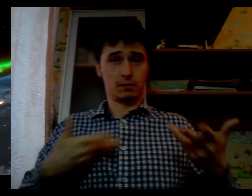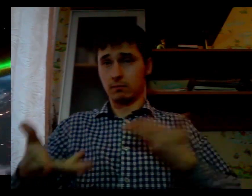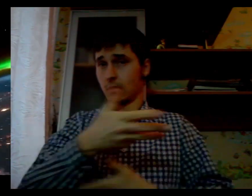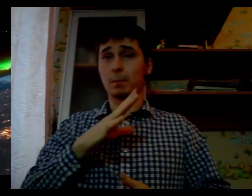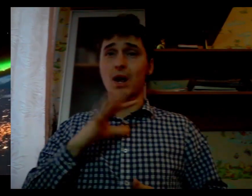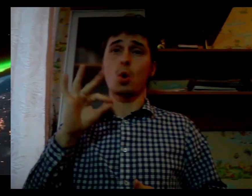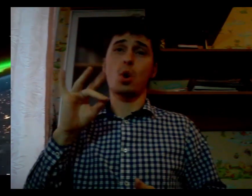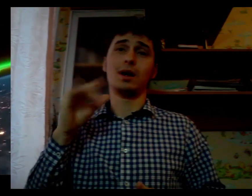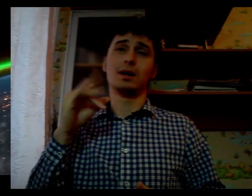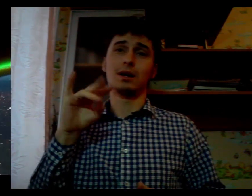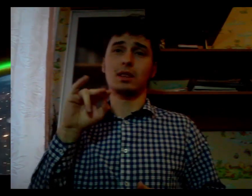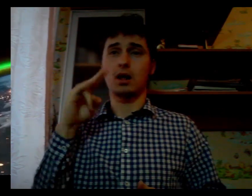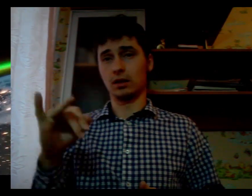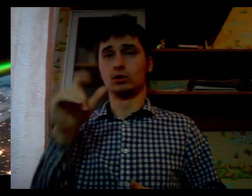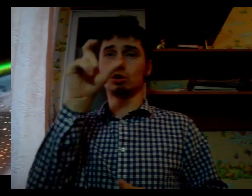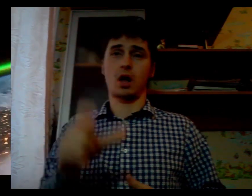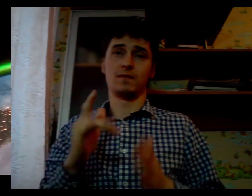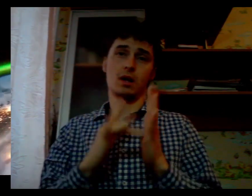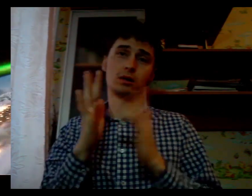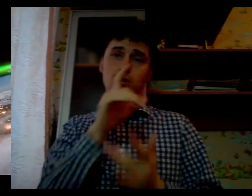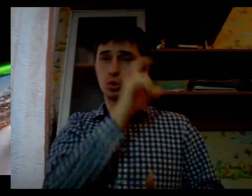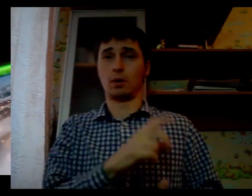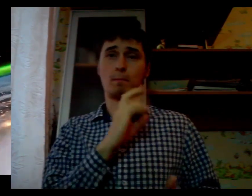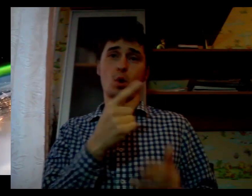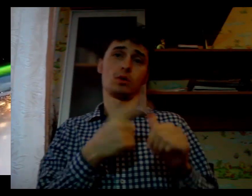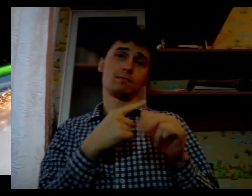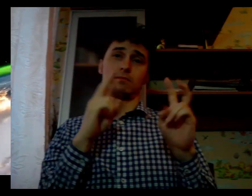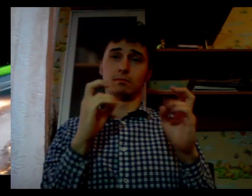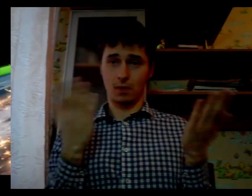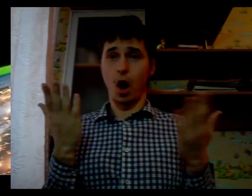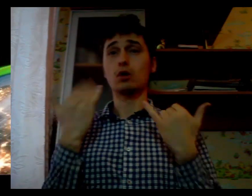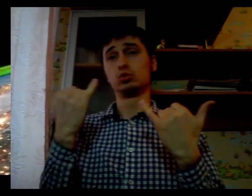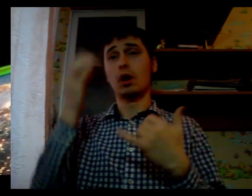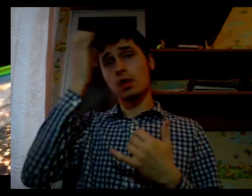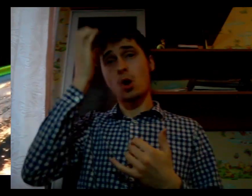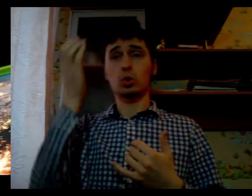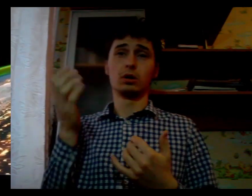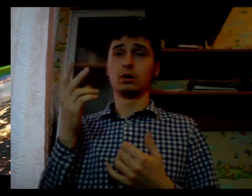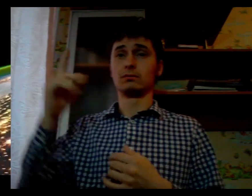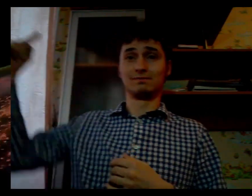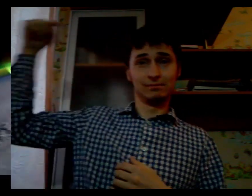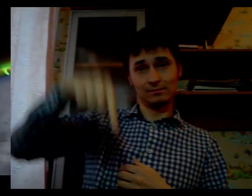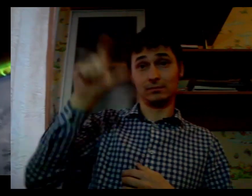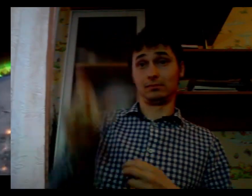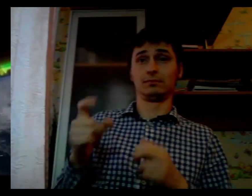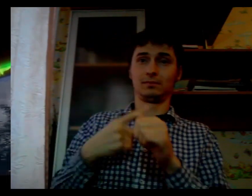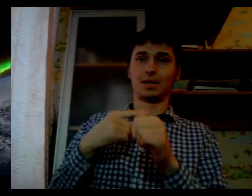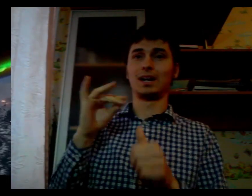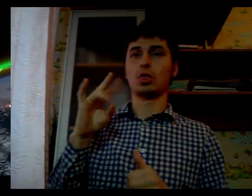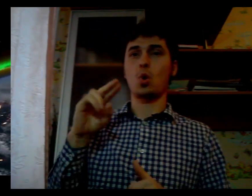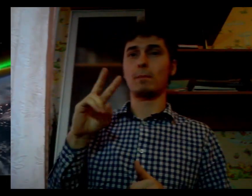Realizing this goal will require an intrepidorial spirit. An new generation of scientists and a...